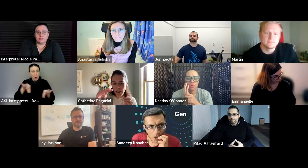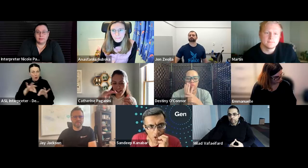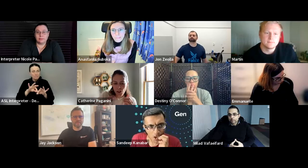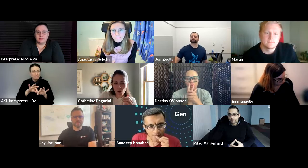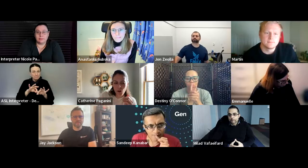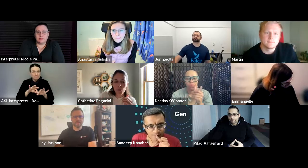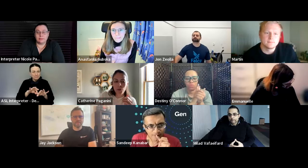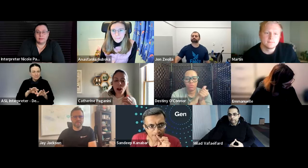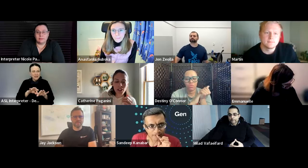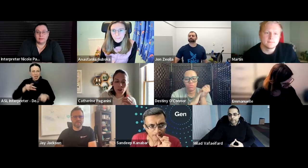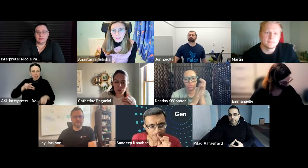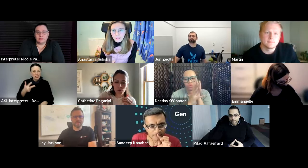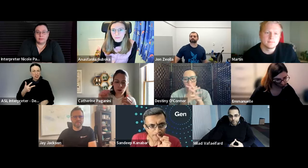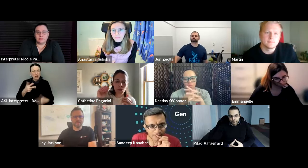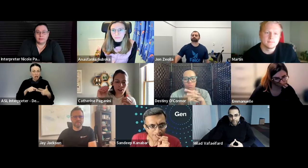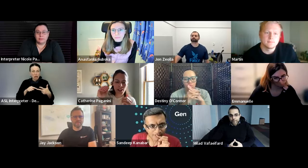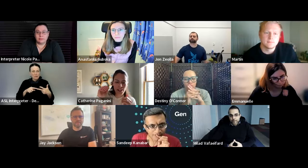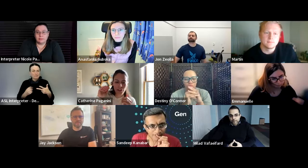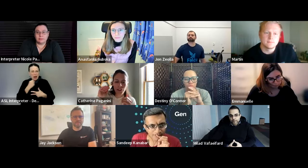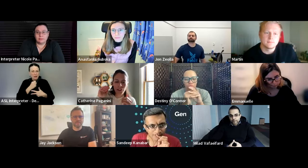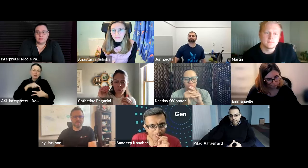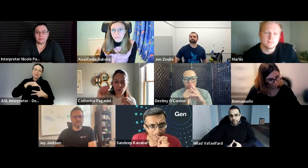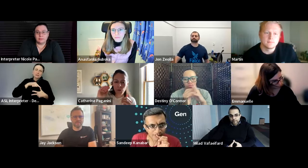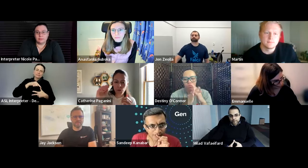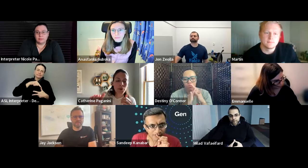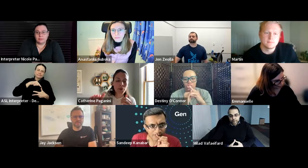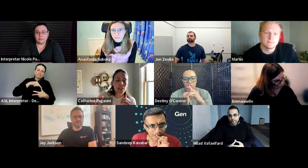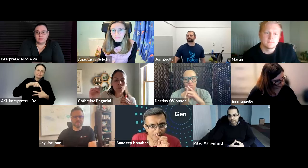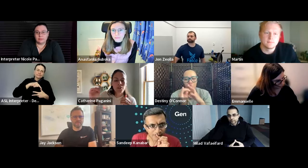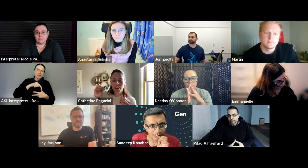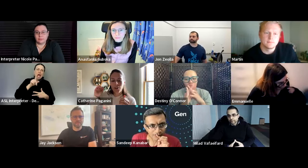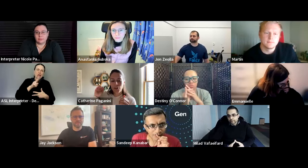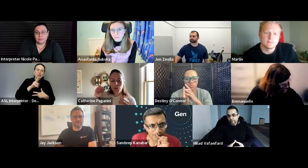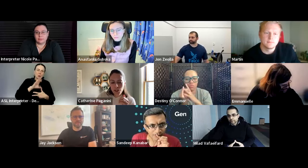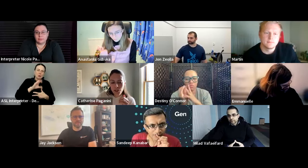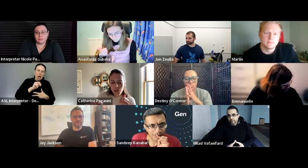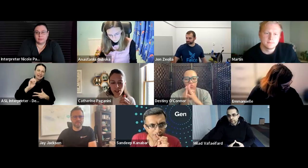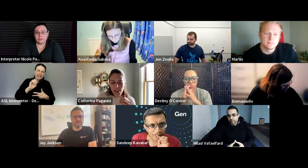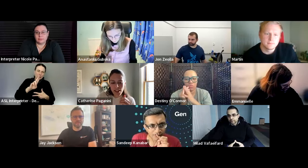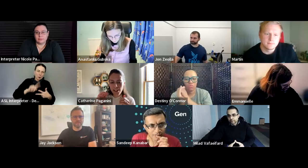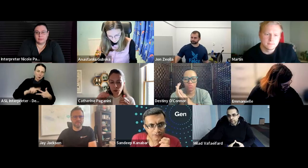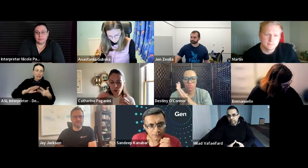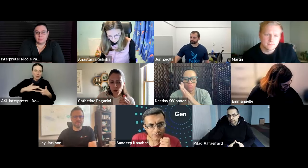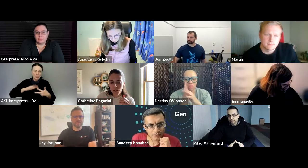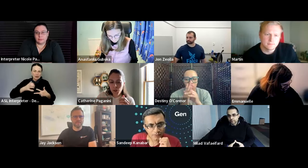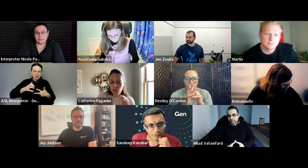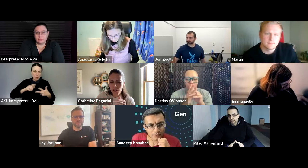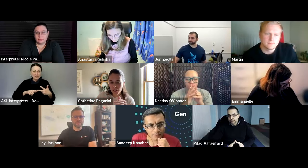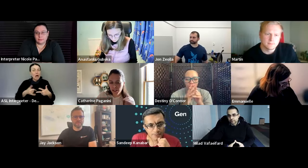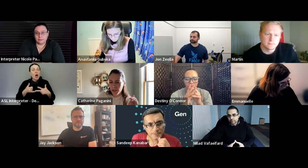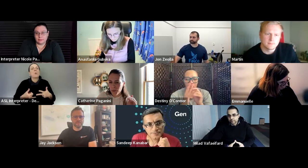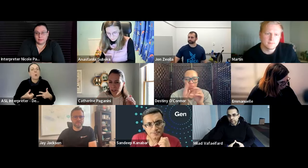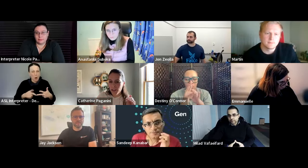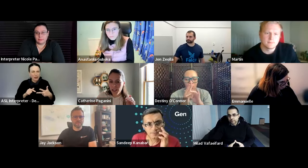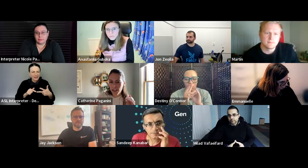would i put that as the third priority because the most important thing is like figuring out cubicon eu figuring out community groups and then the award